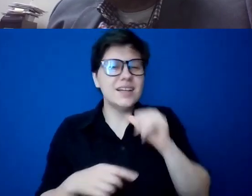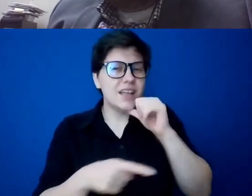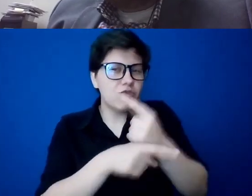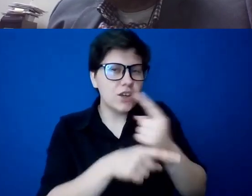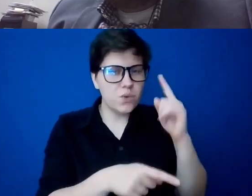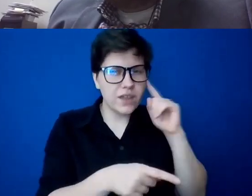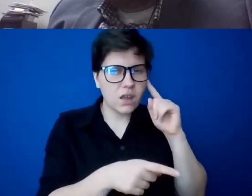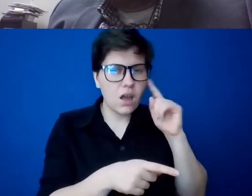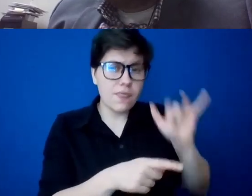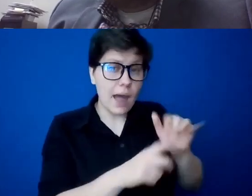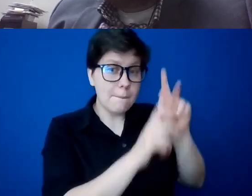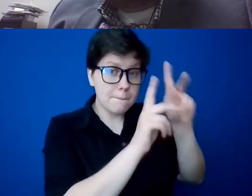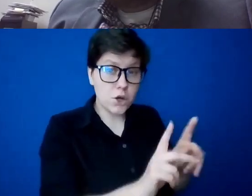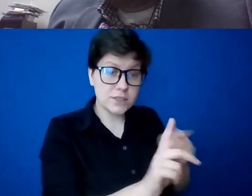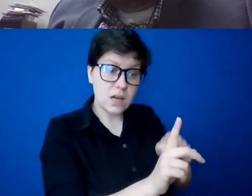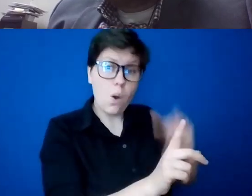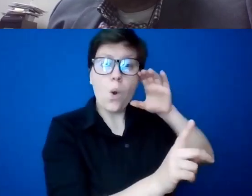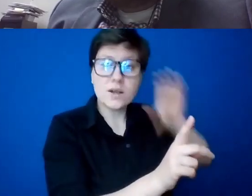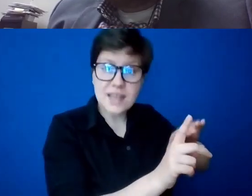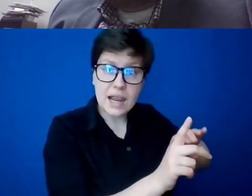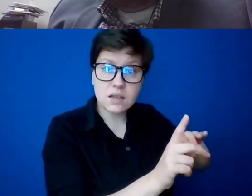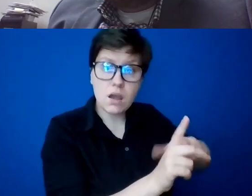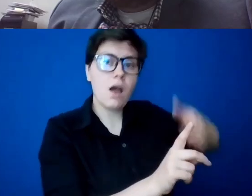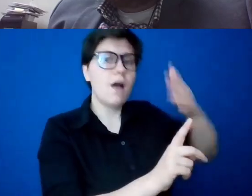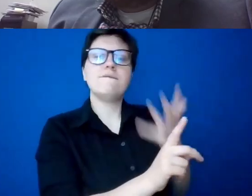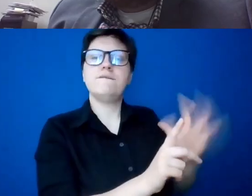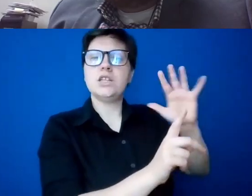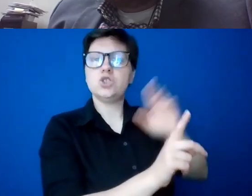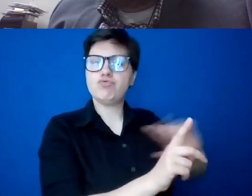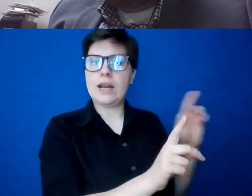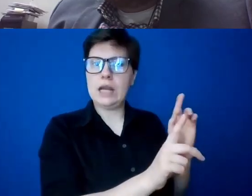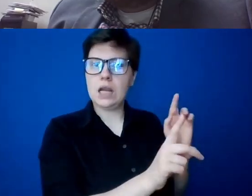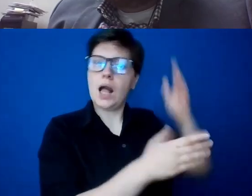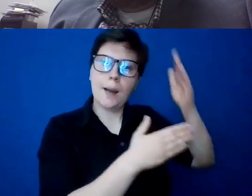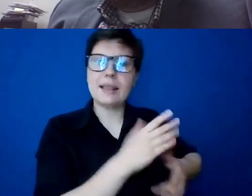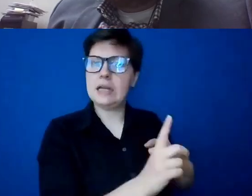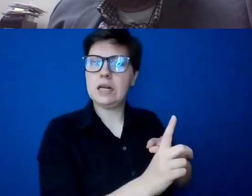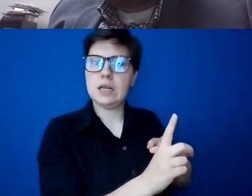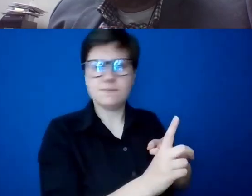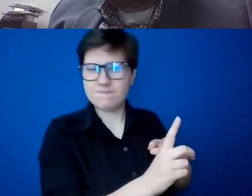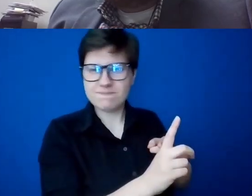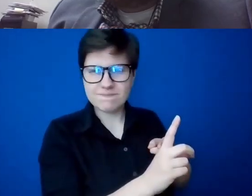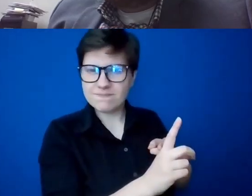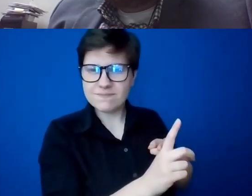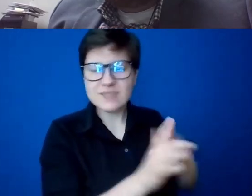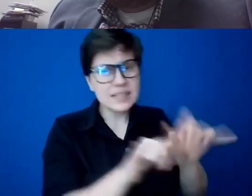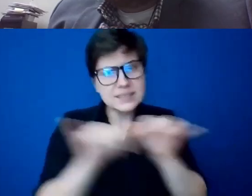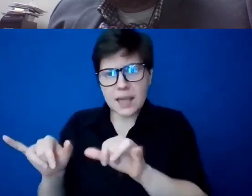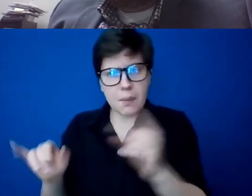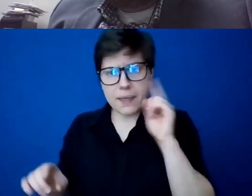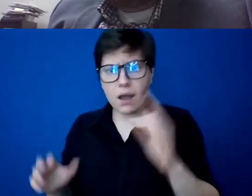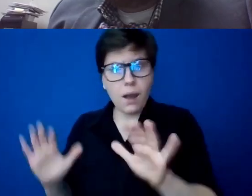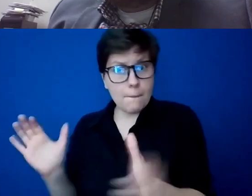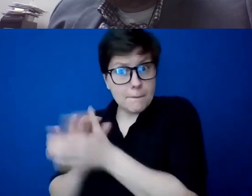person getting ordained is a finished product. Uh, it no, the same way as it would be naive to think that a married